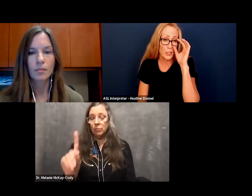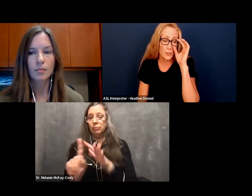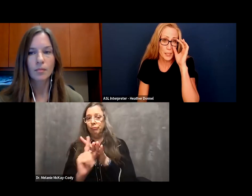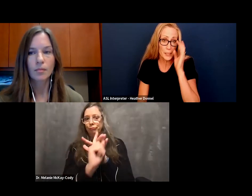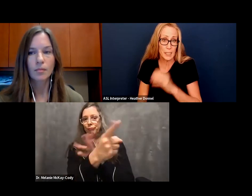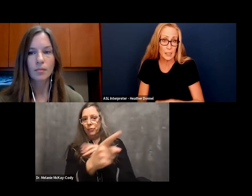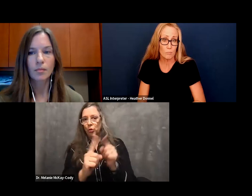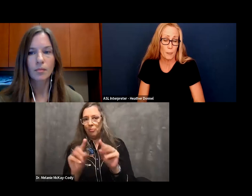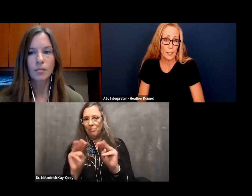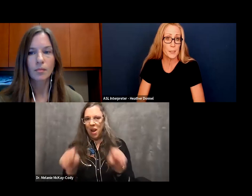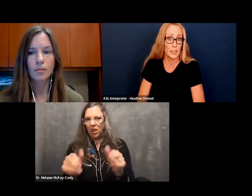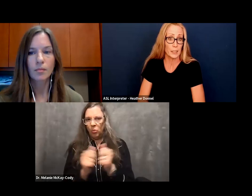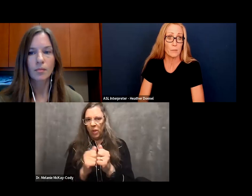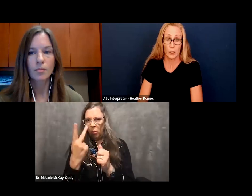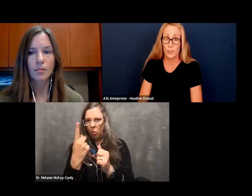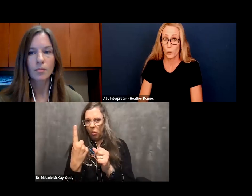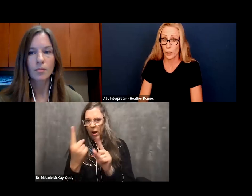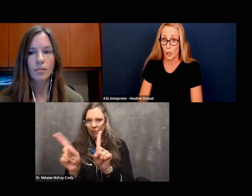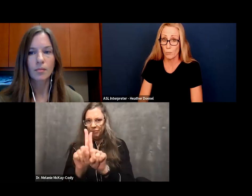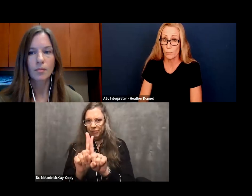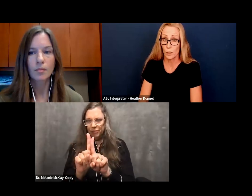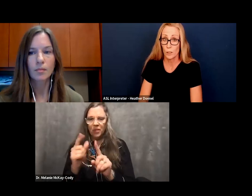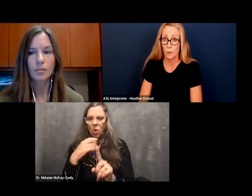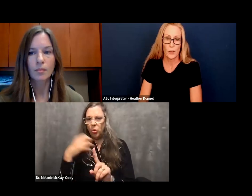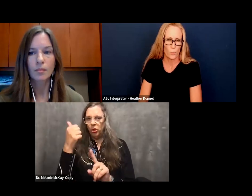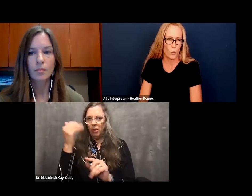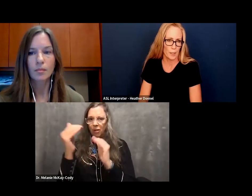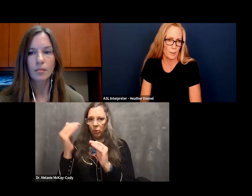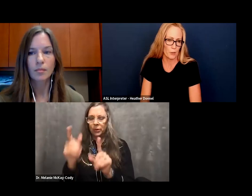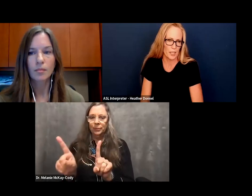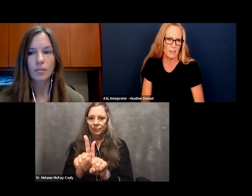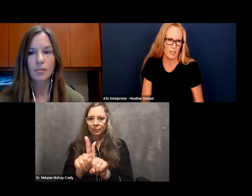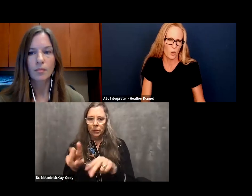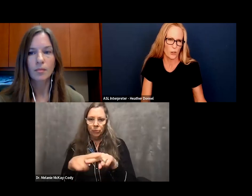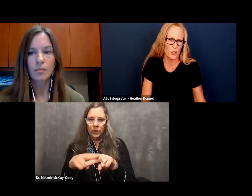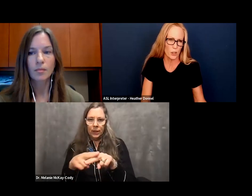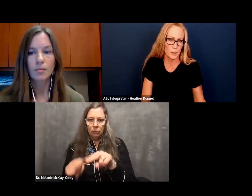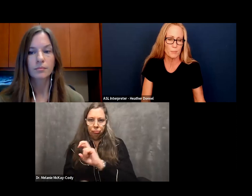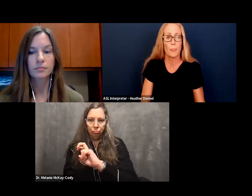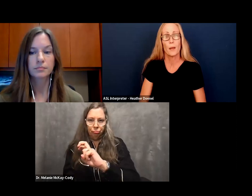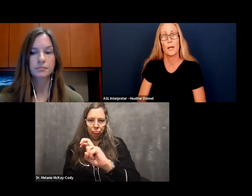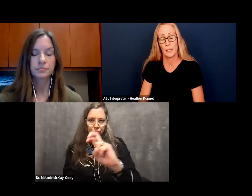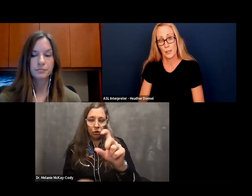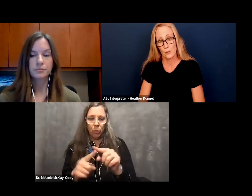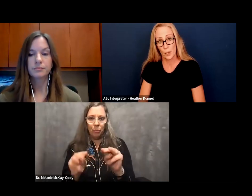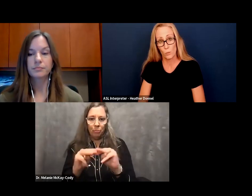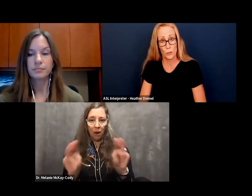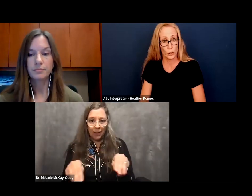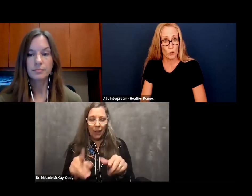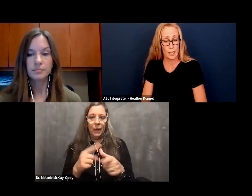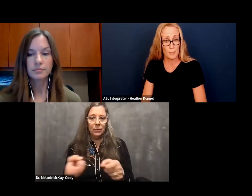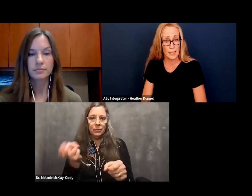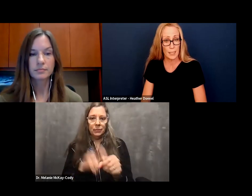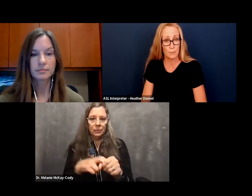At the age of 16, he decided that he was going to go with one person, an older adult. And they